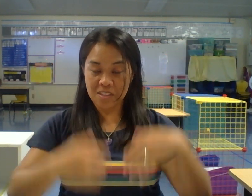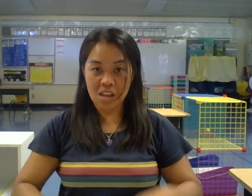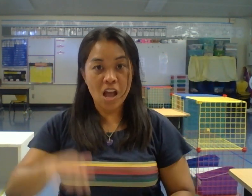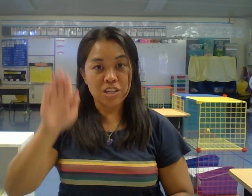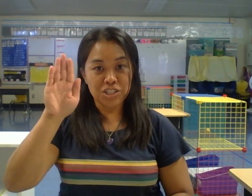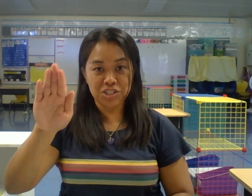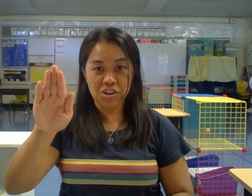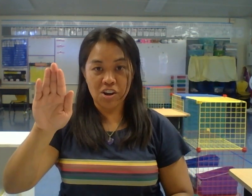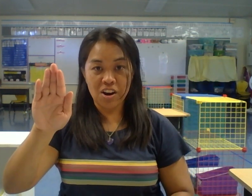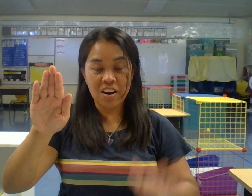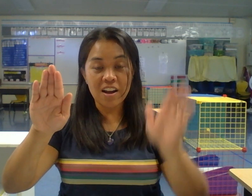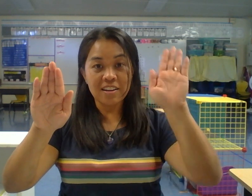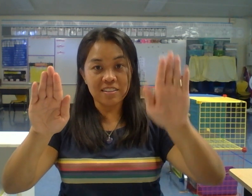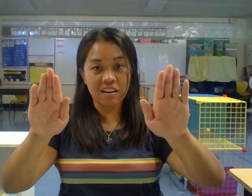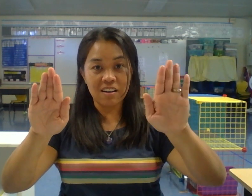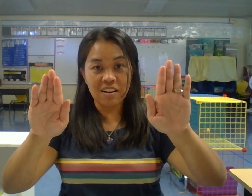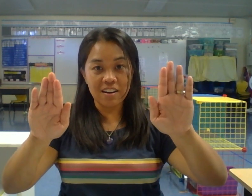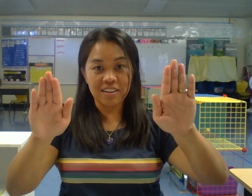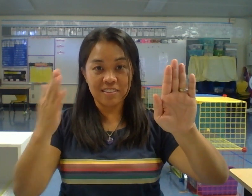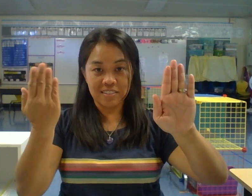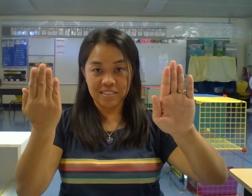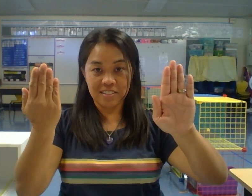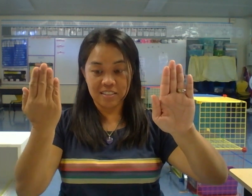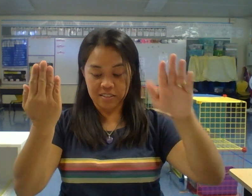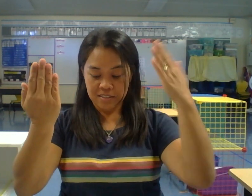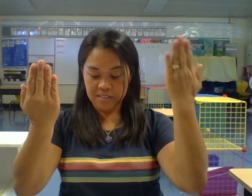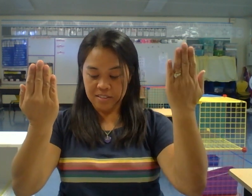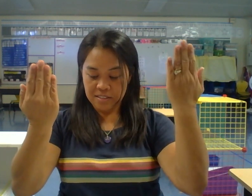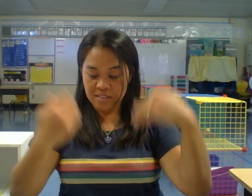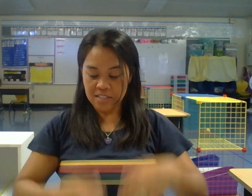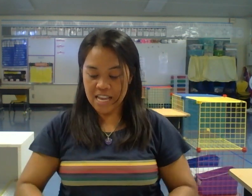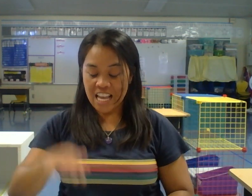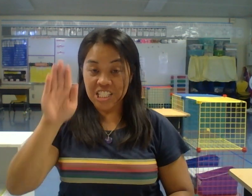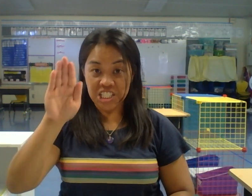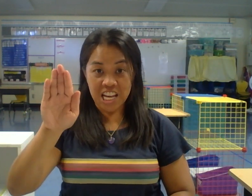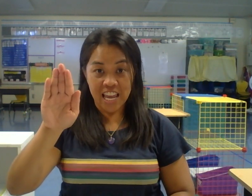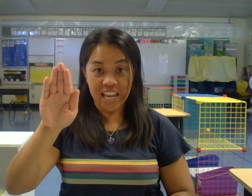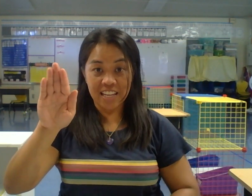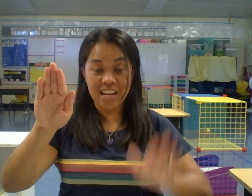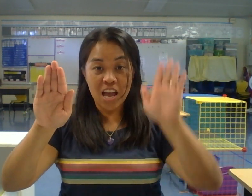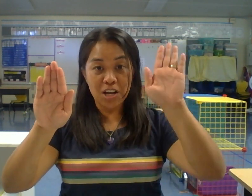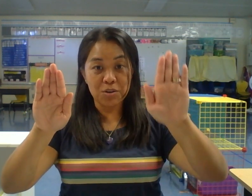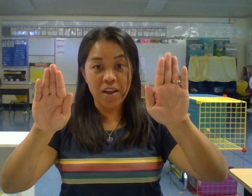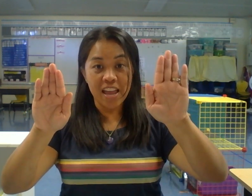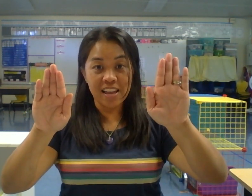Star Car. Chain Rain.